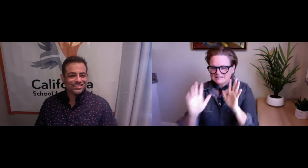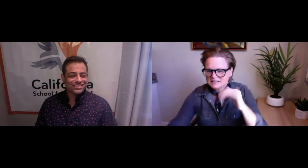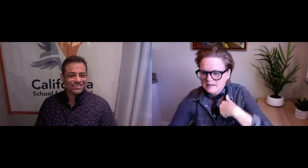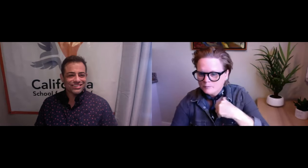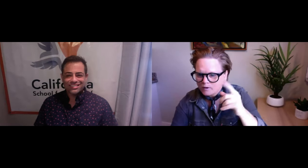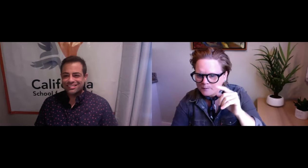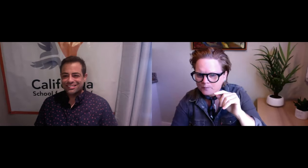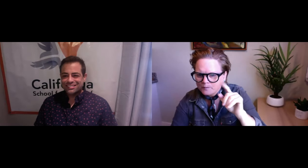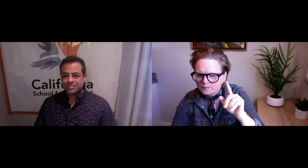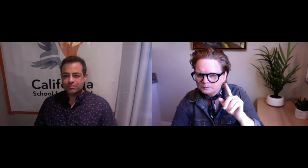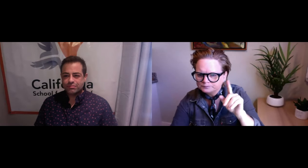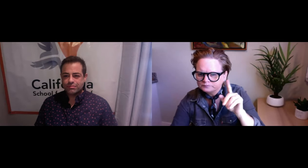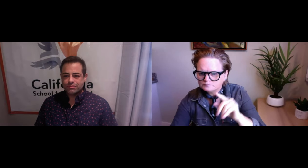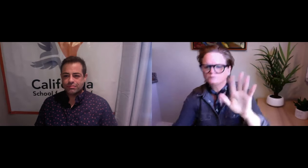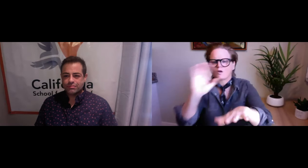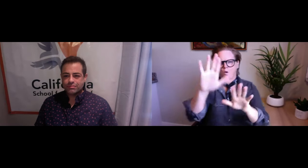webinar.